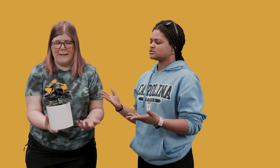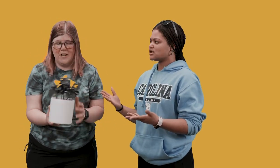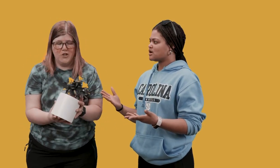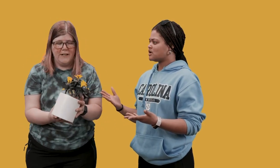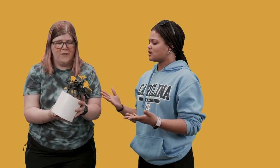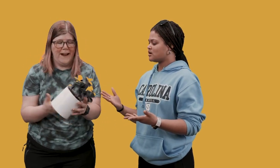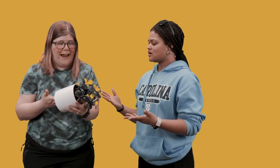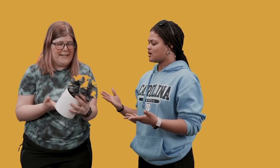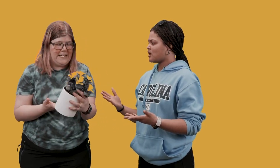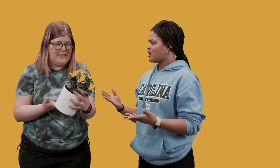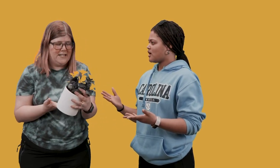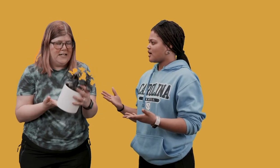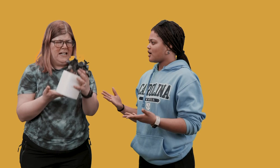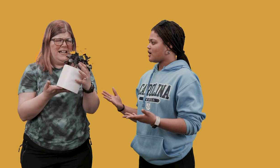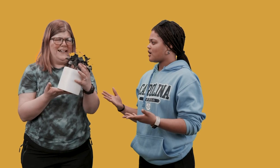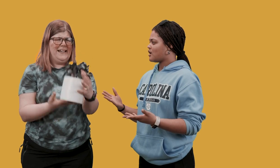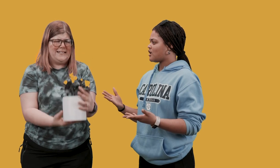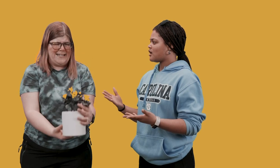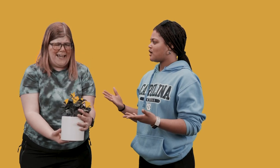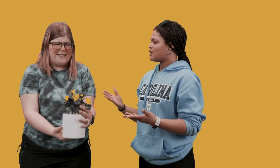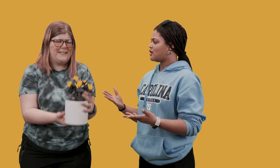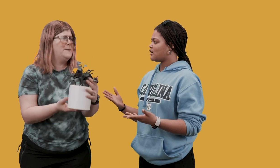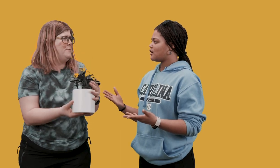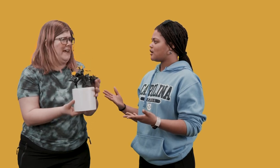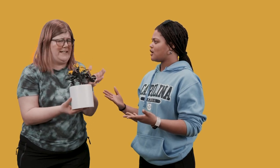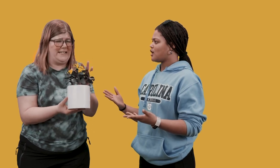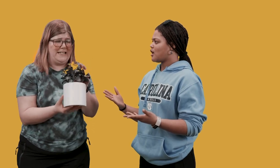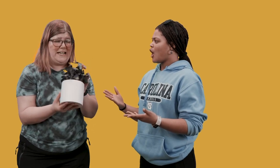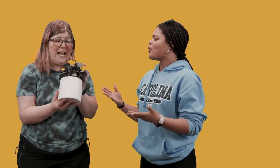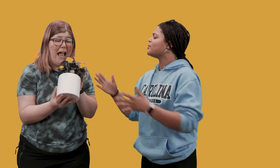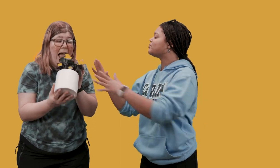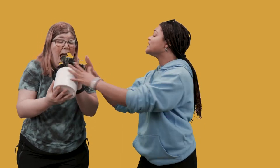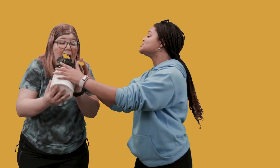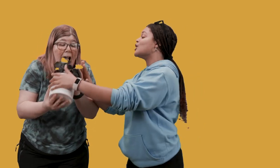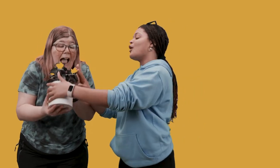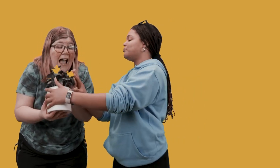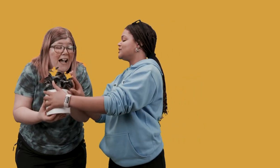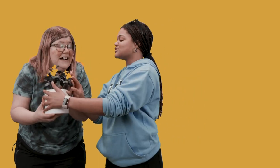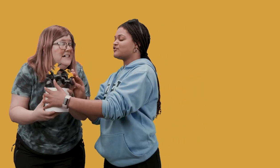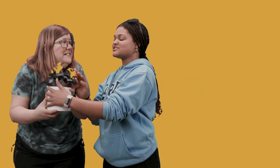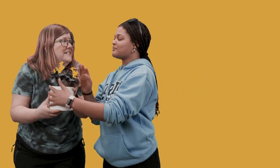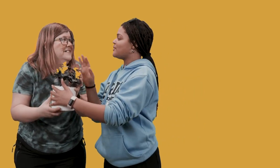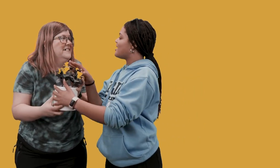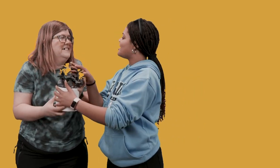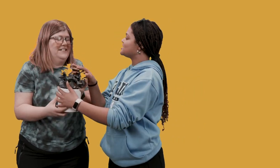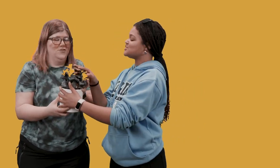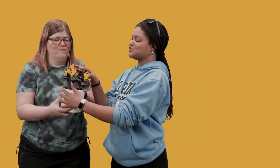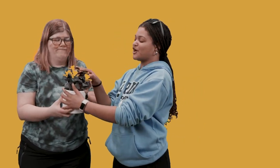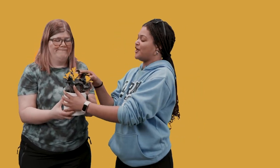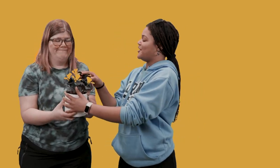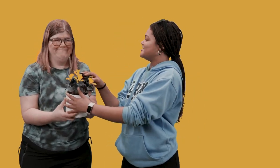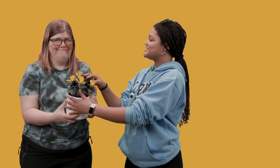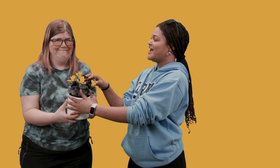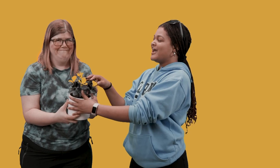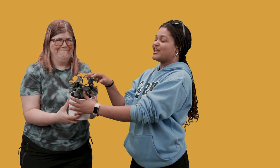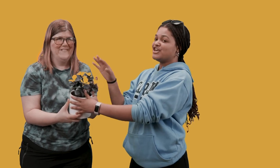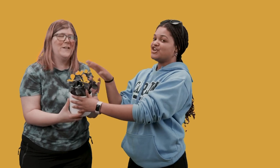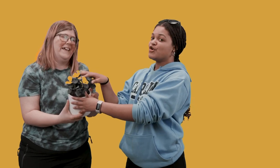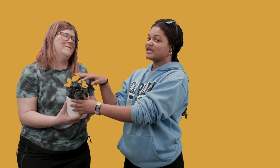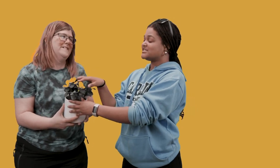right I'm not doing it right I need I need to taste the plants oh but please no please no there's like bugs dirt you'll get